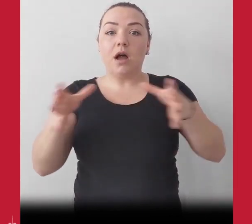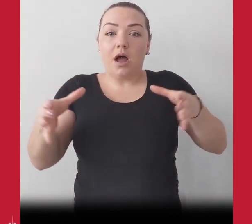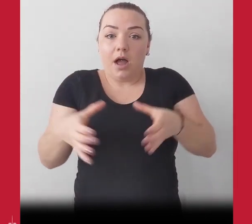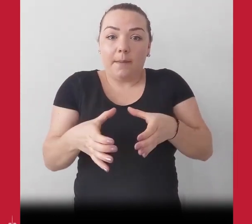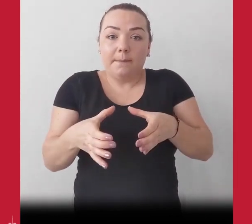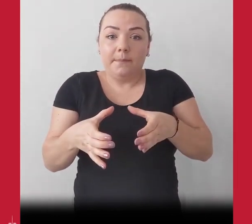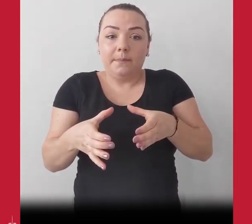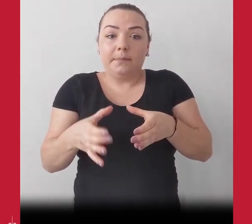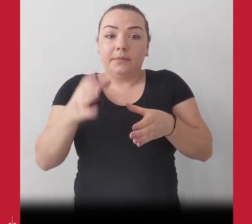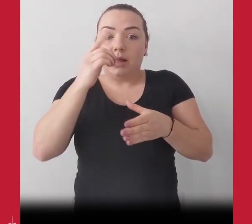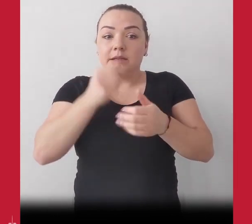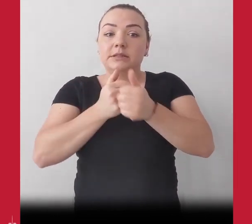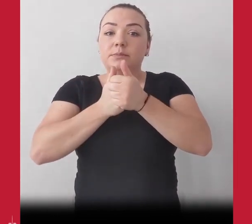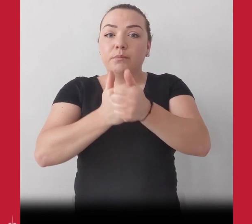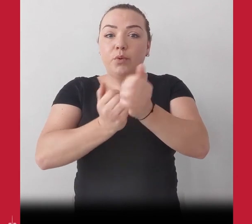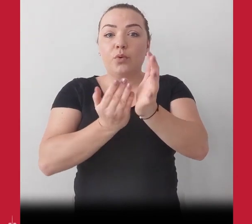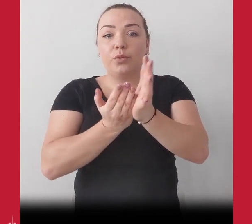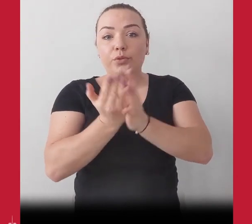through your self-isolation.